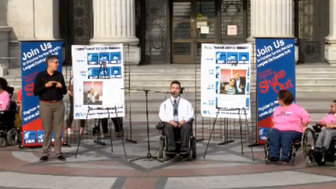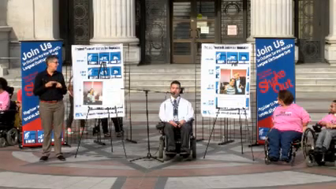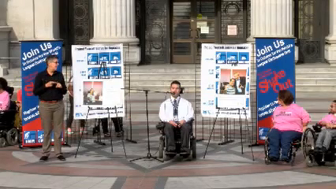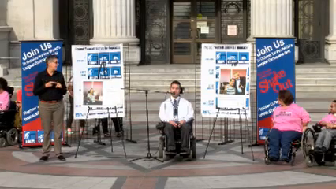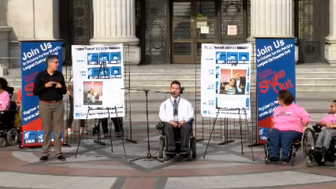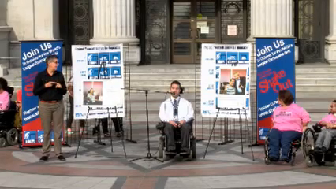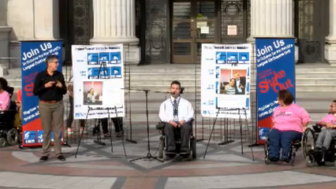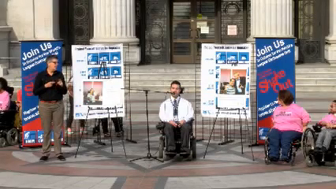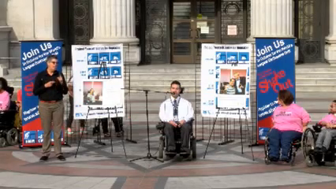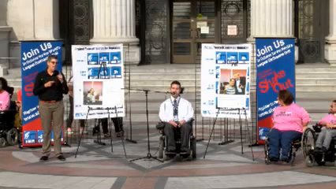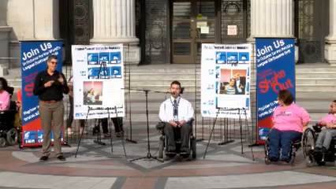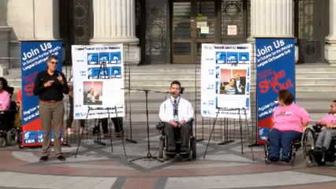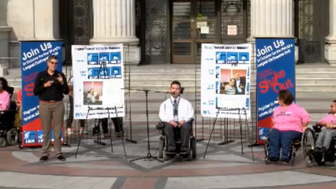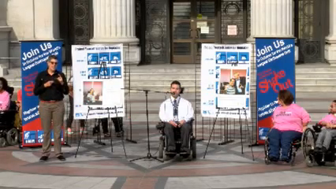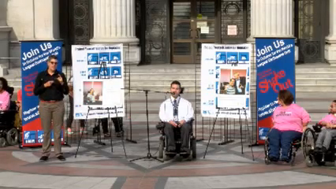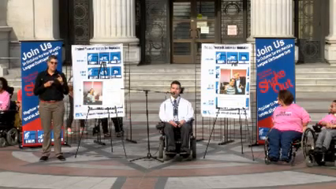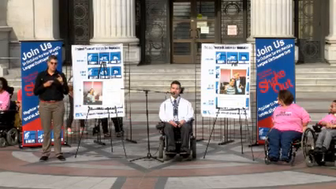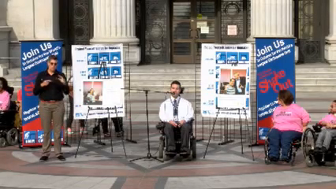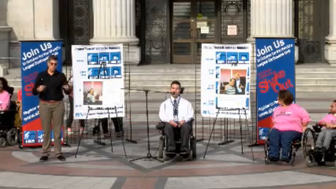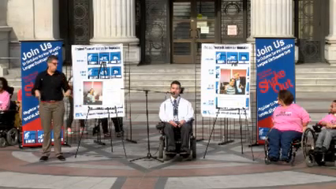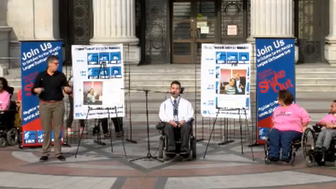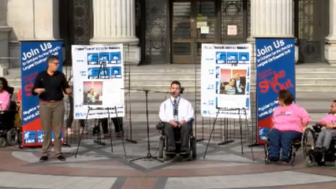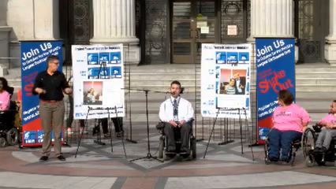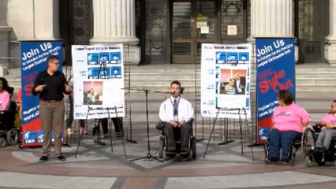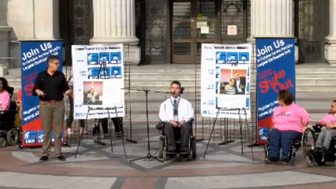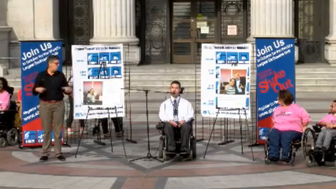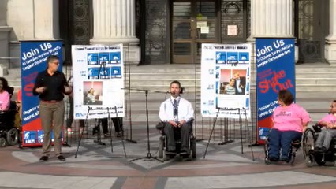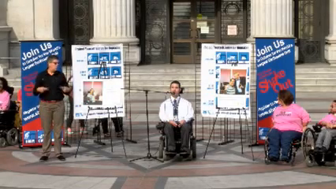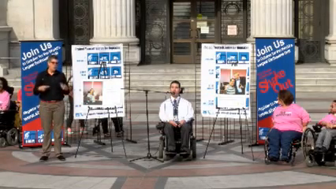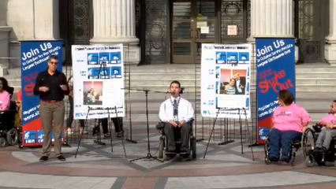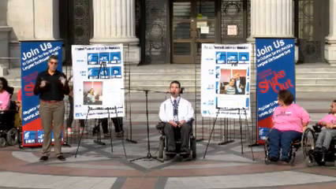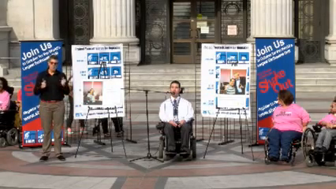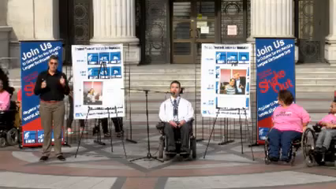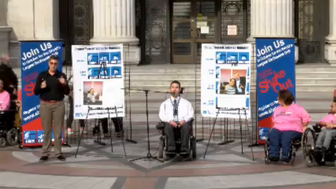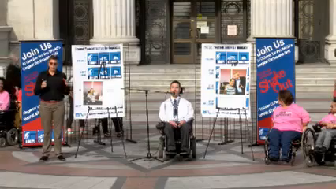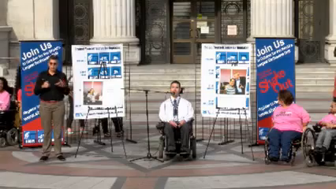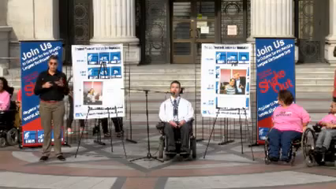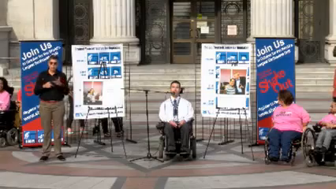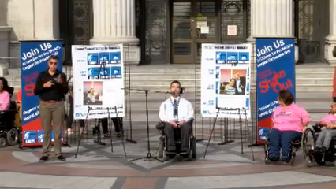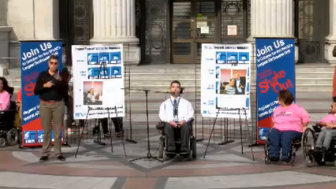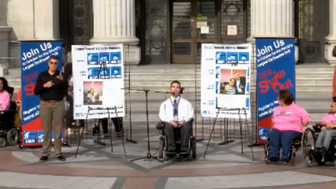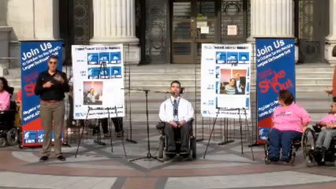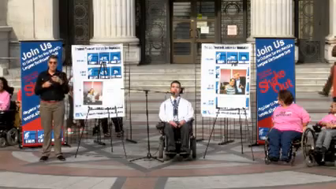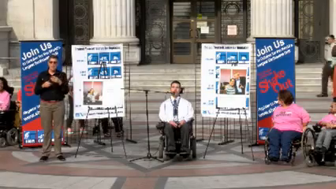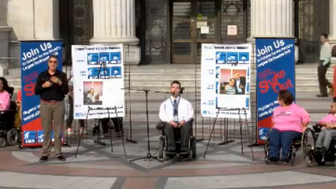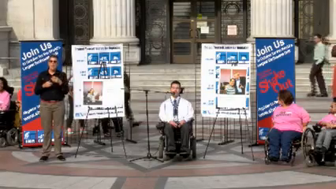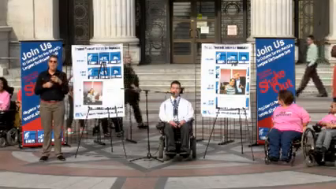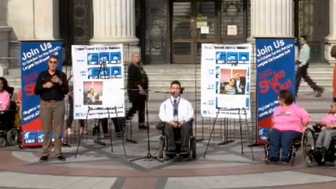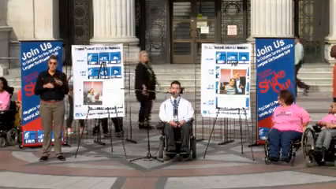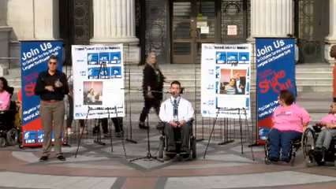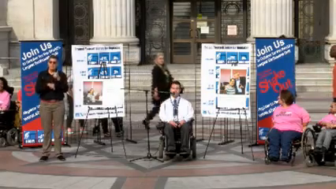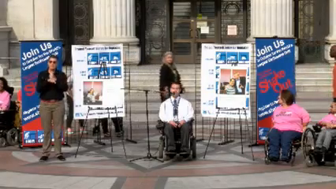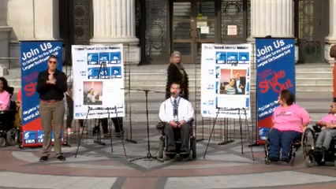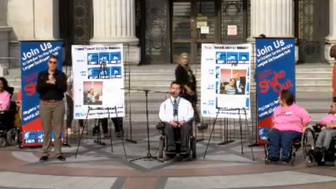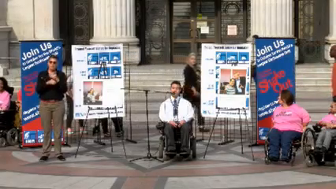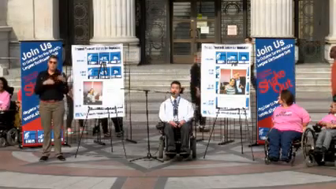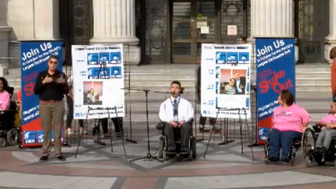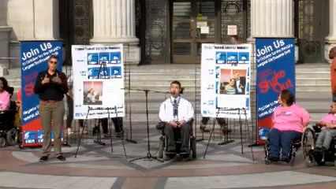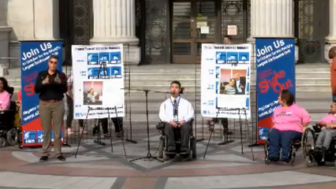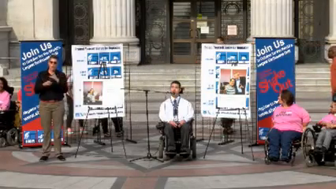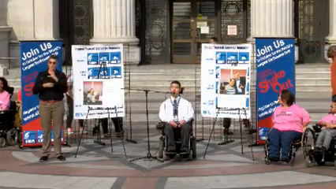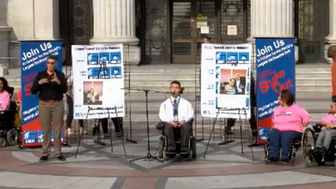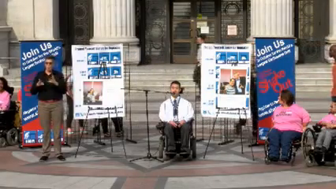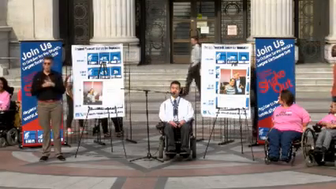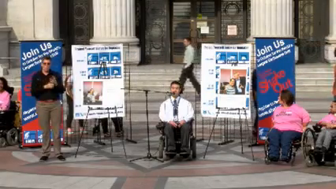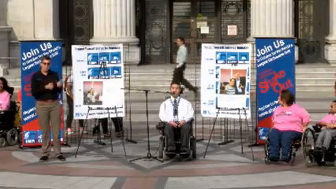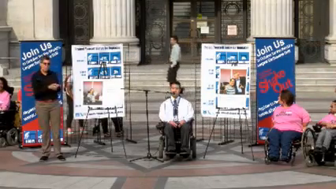chair into overdrive, and blazed an accessible trail for the world to follow. And